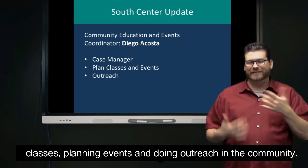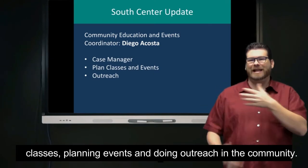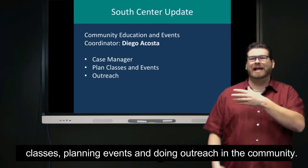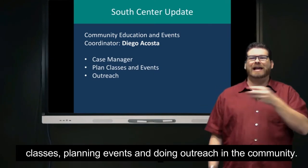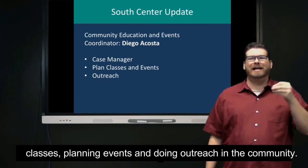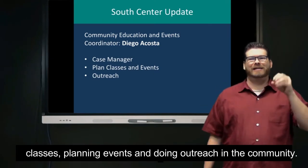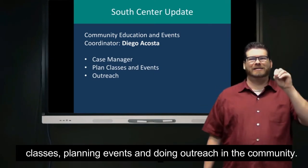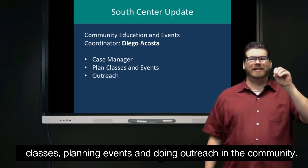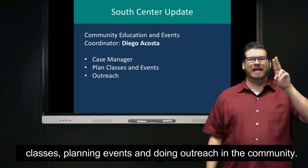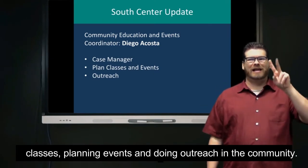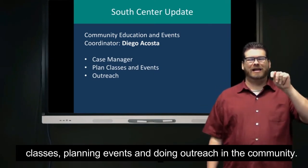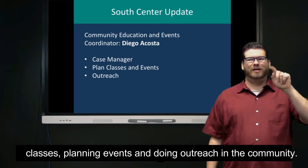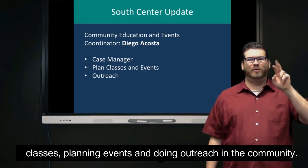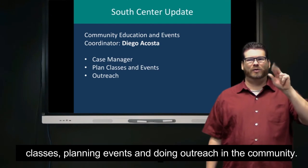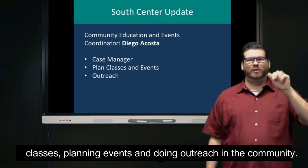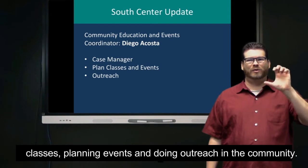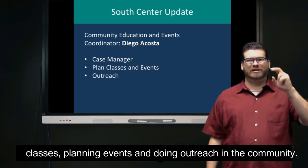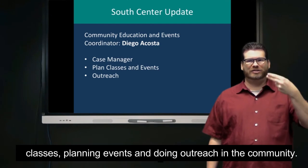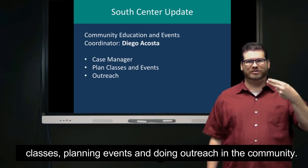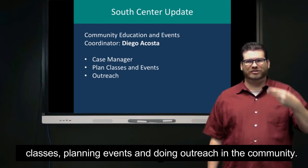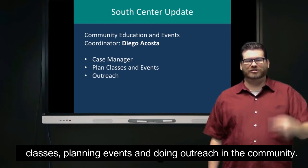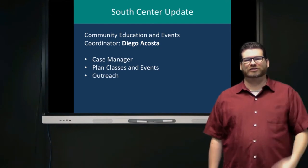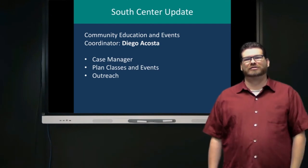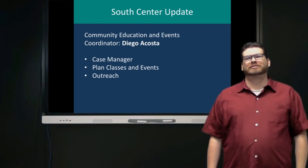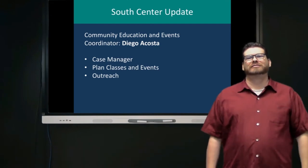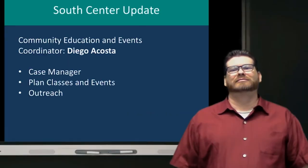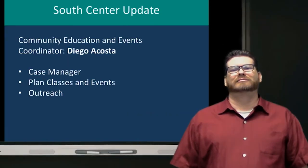I plan events, and I do outreach.